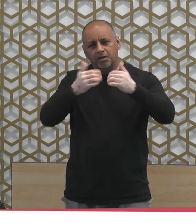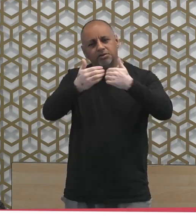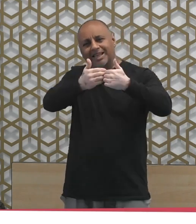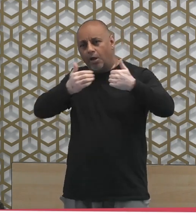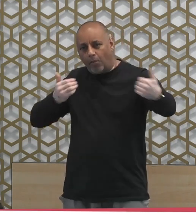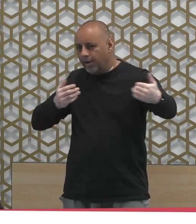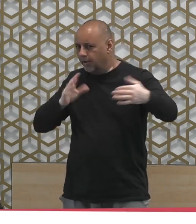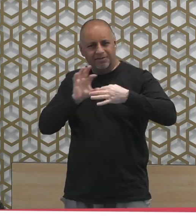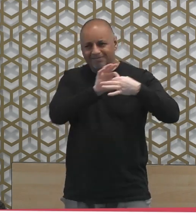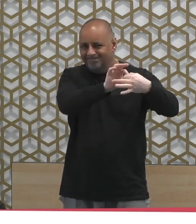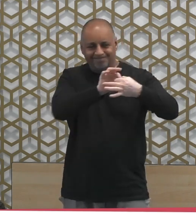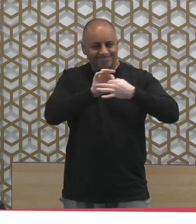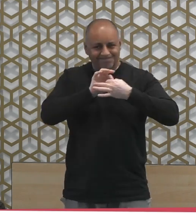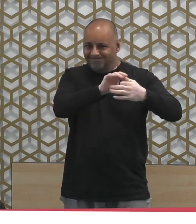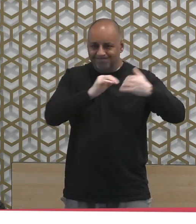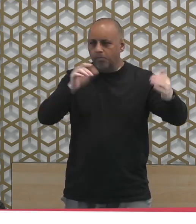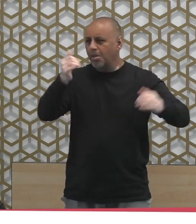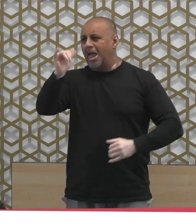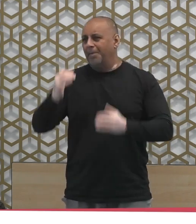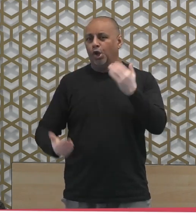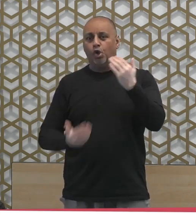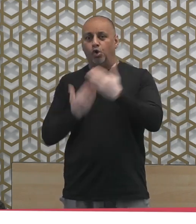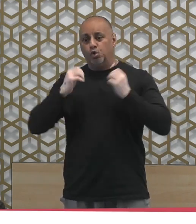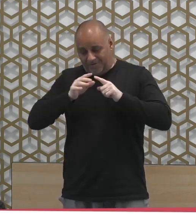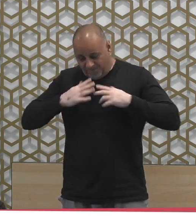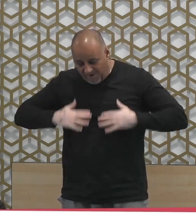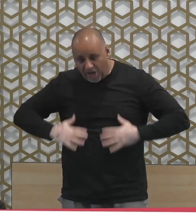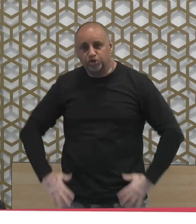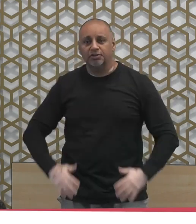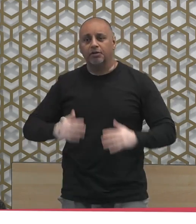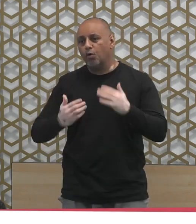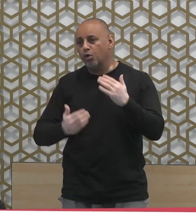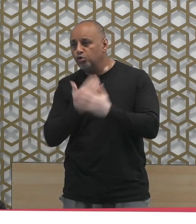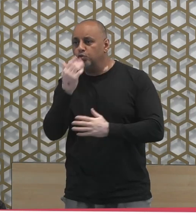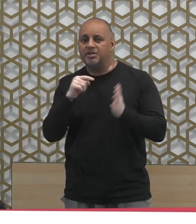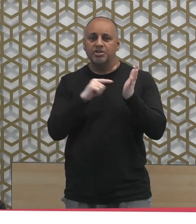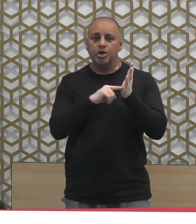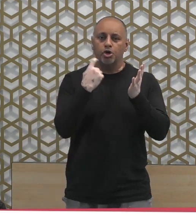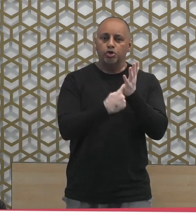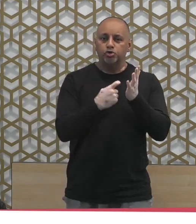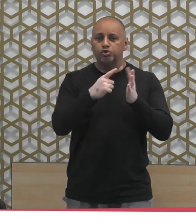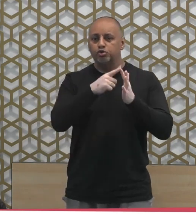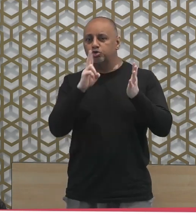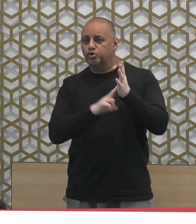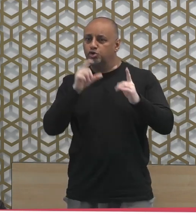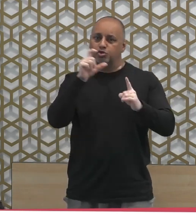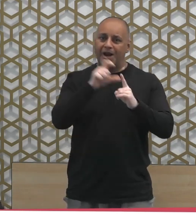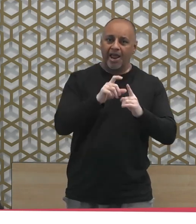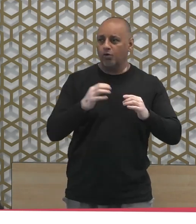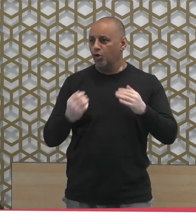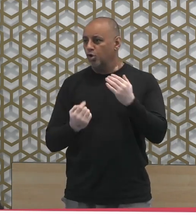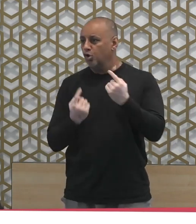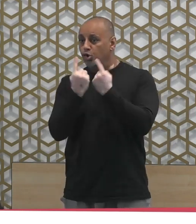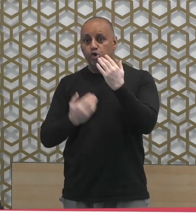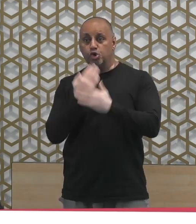hear about the latest mood or the latest fashion the latest trend no I don't know about it and to be honest with you the majority of them